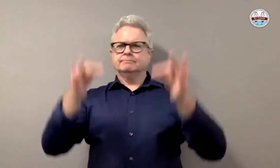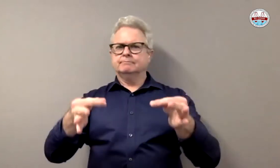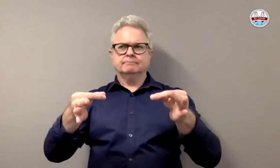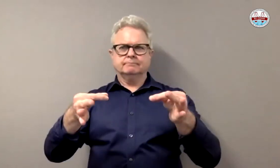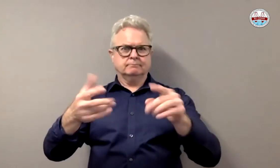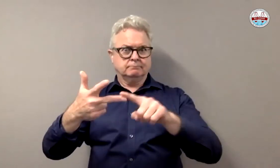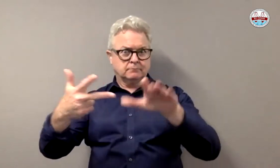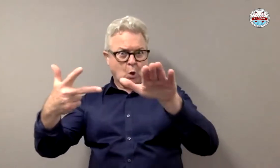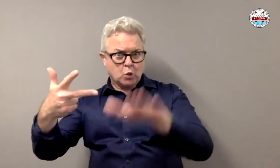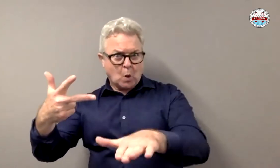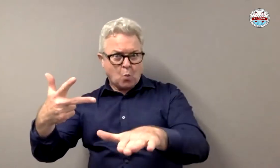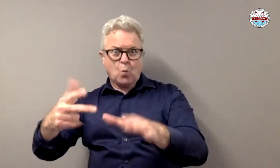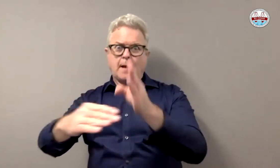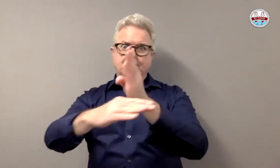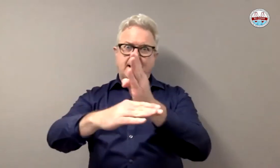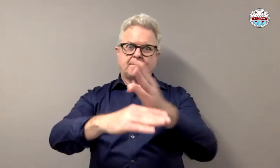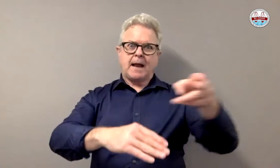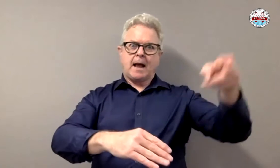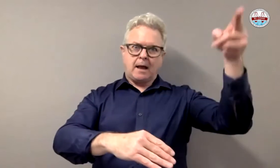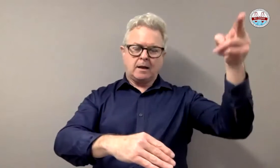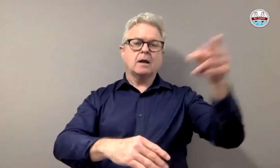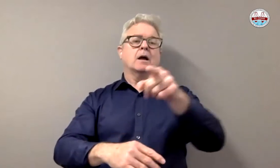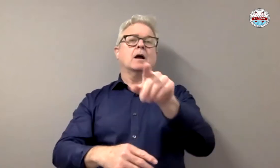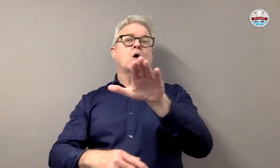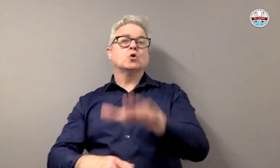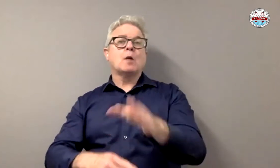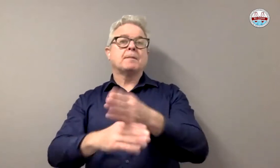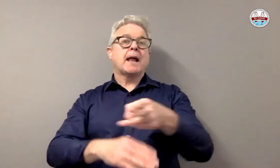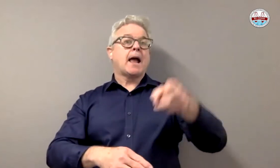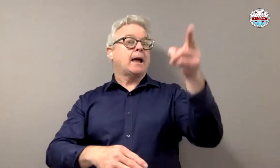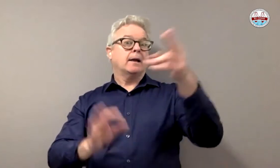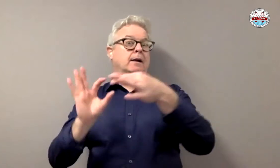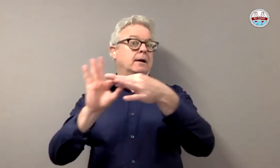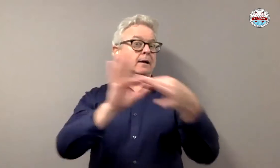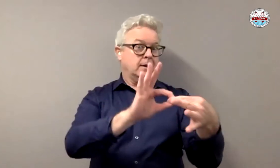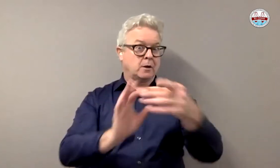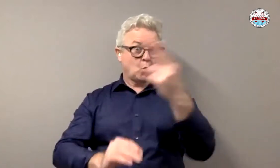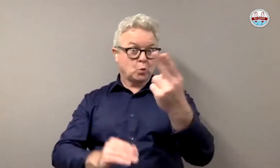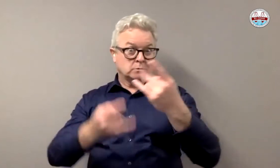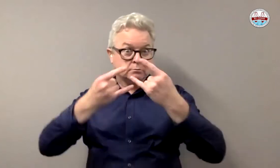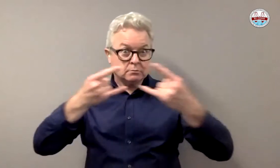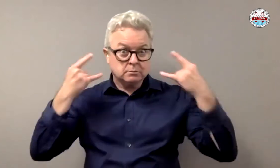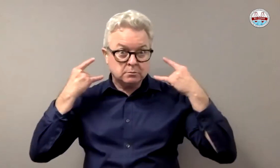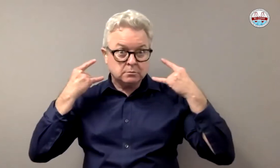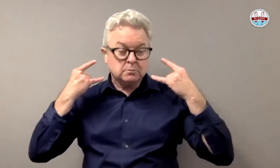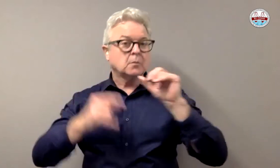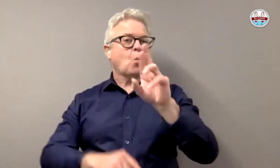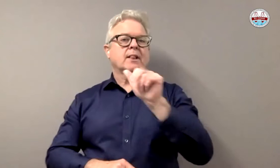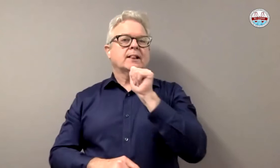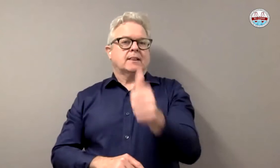how these numbers are determined, whether they are low, medium or high. Low, medium or high are related in terms of whether